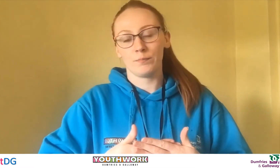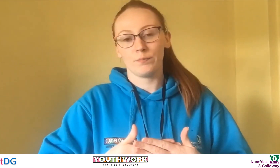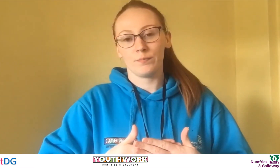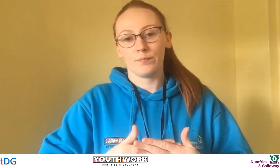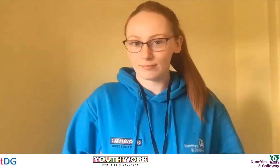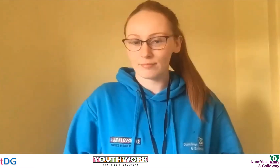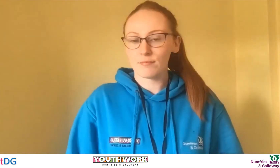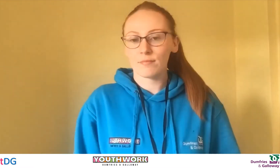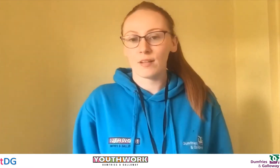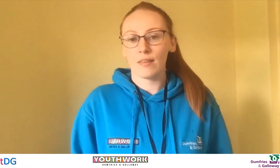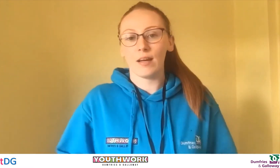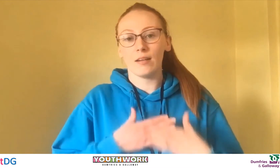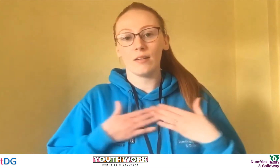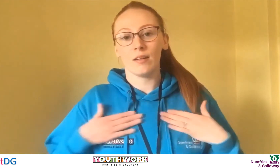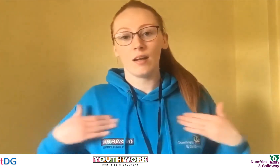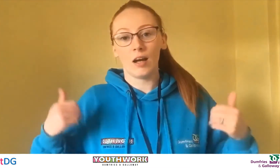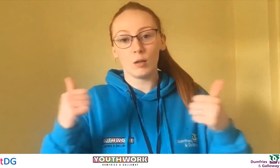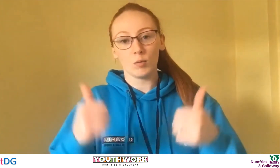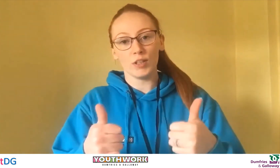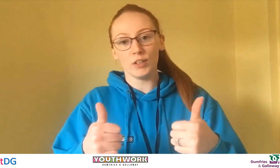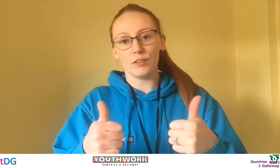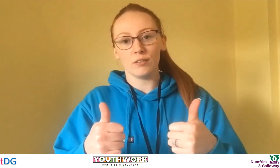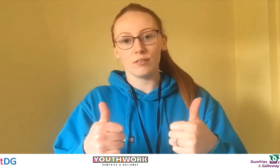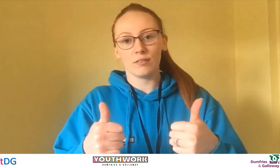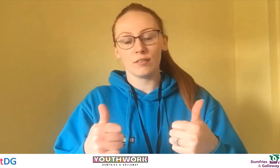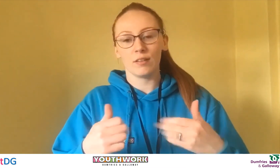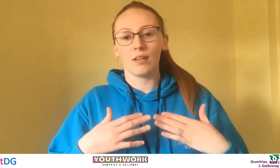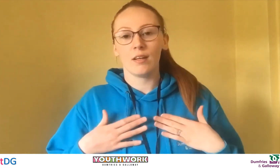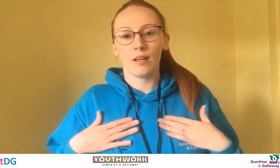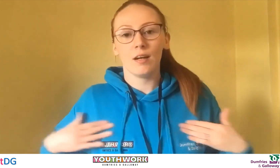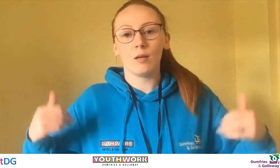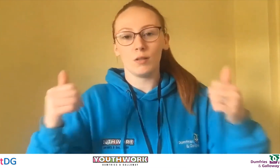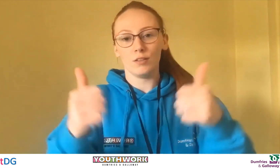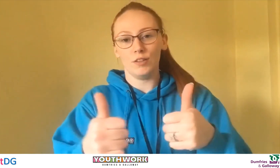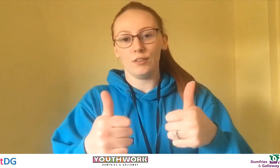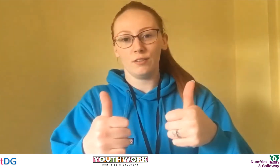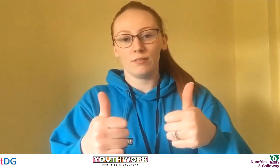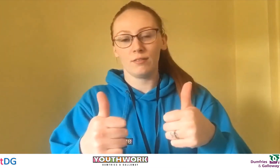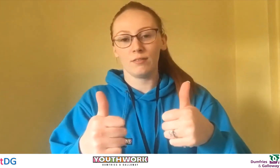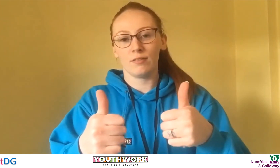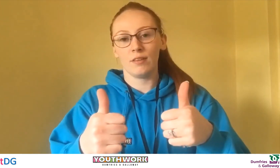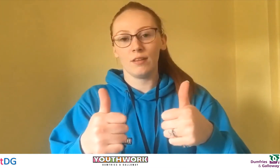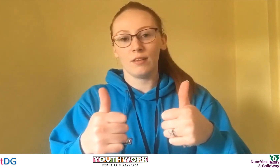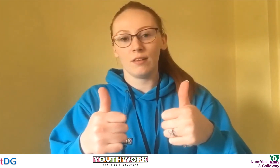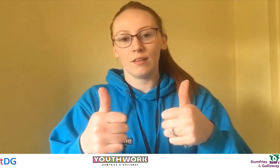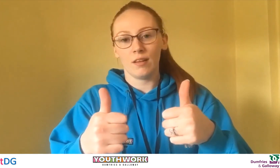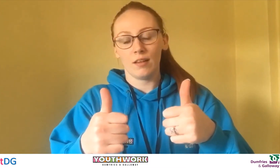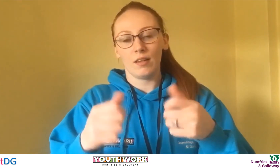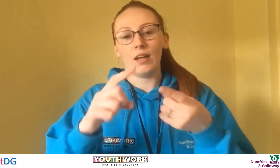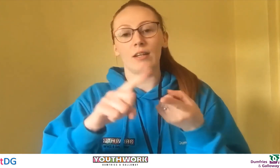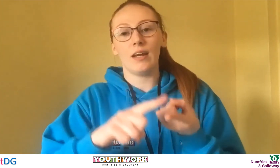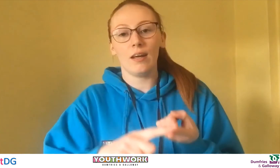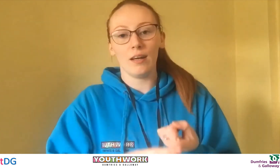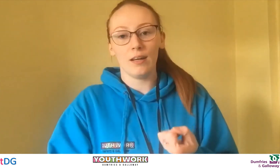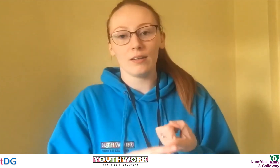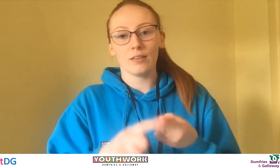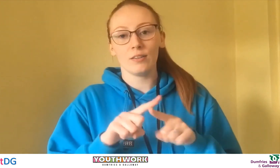Then how are you, how are you? Then excuse